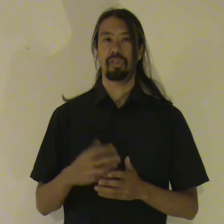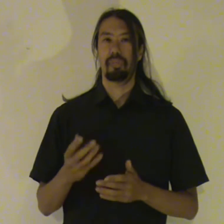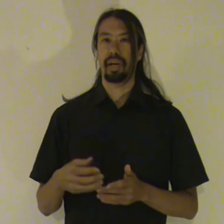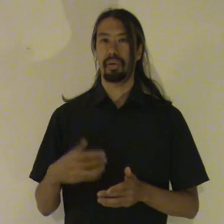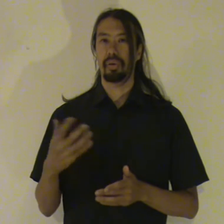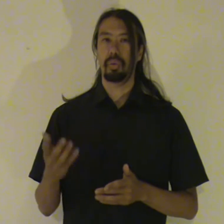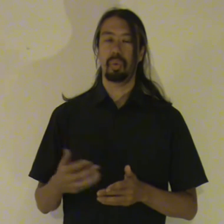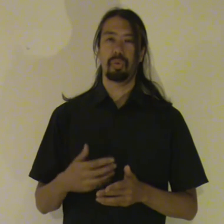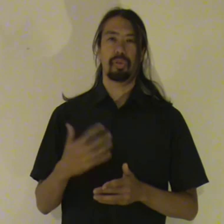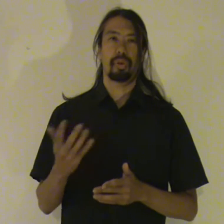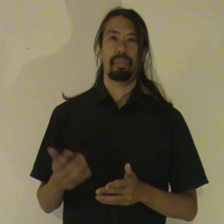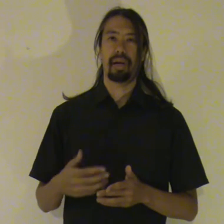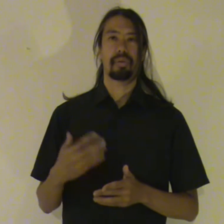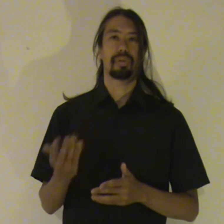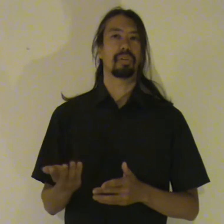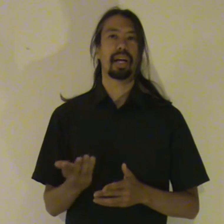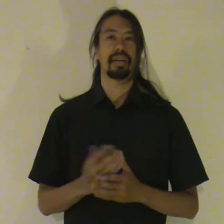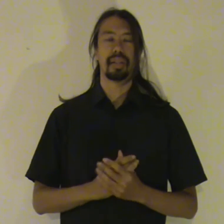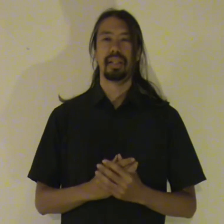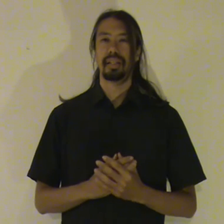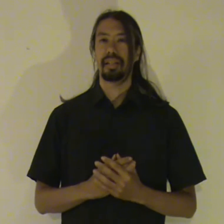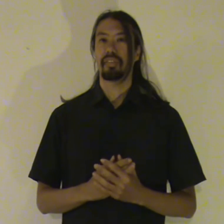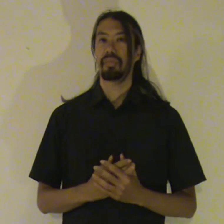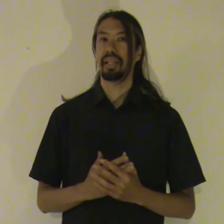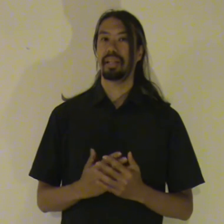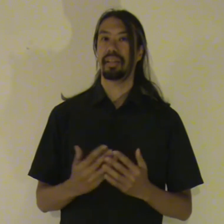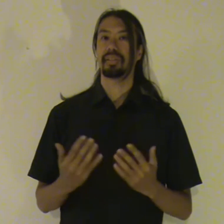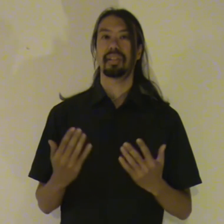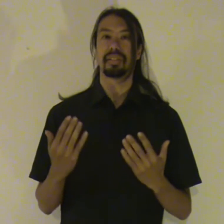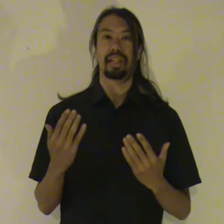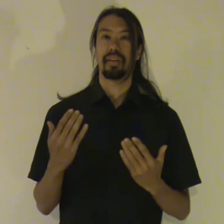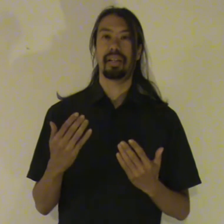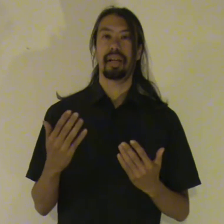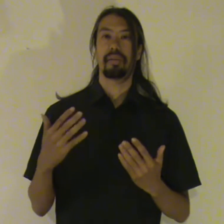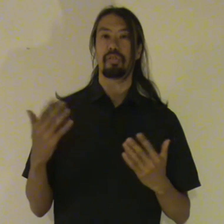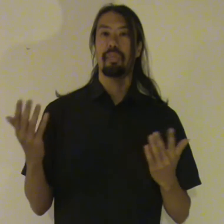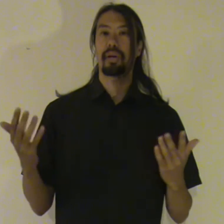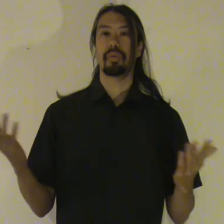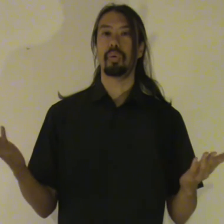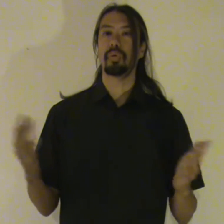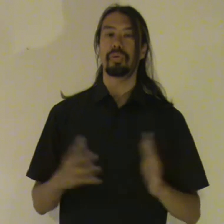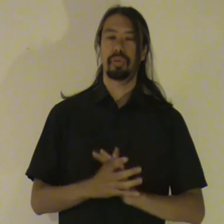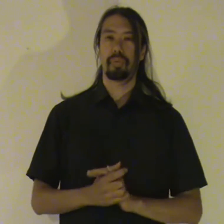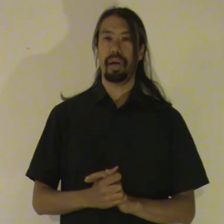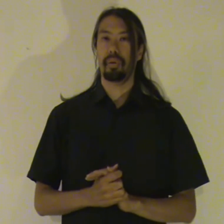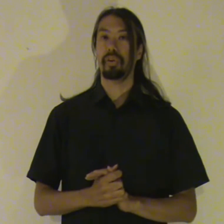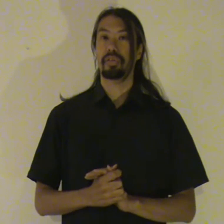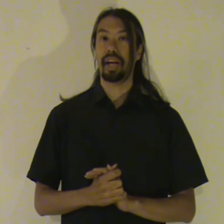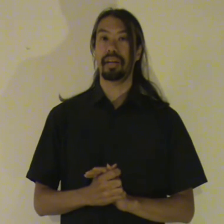a spider or a wolf or a bear or a dragon. It doesn't mean that there is necessarily a spider, wolf, a bear or a dragon.